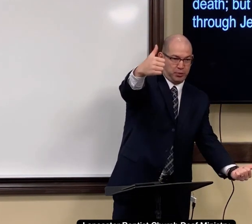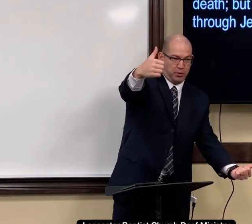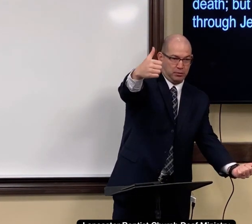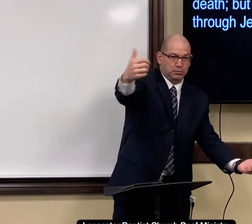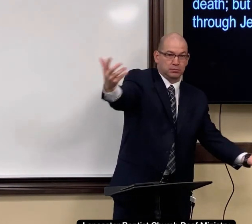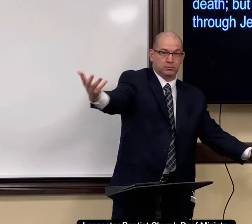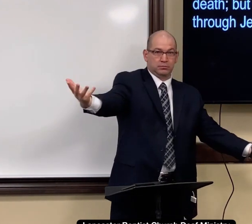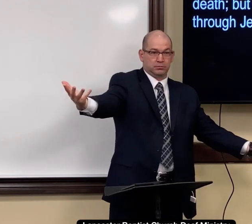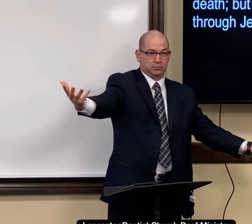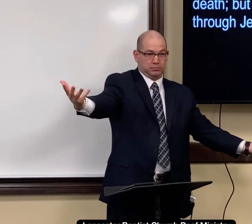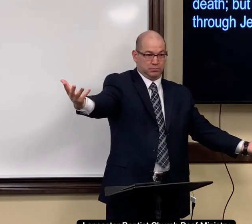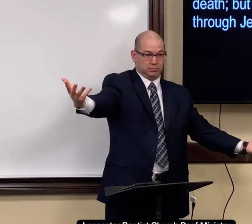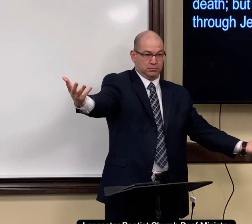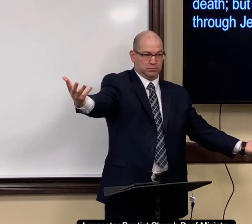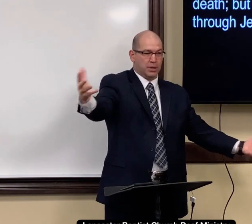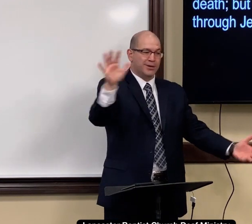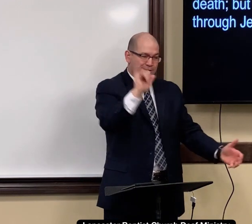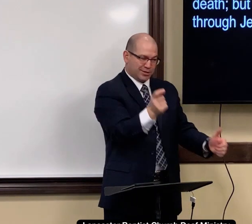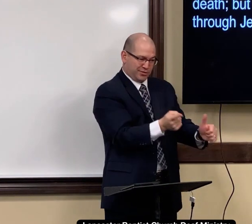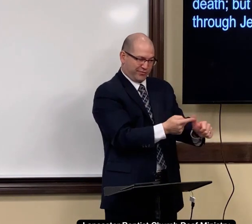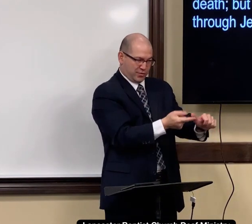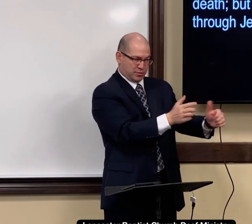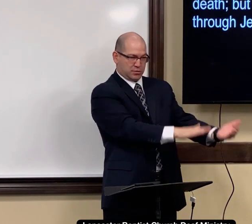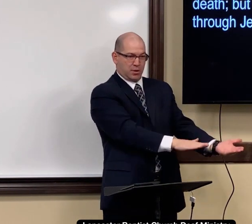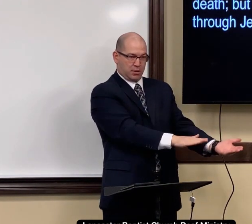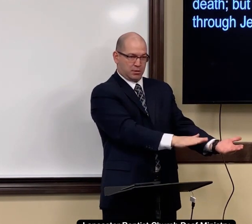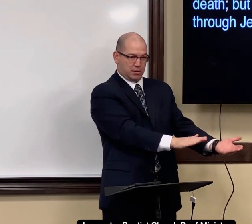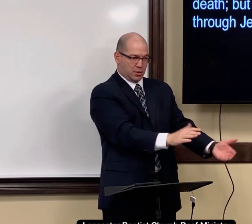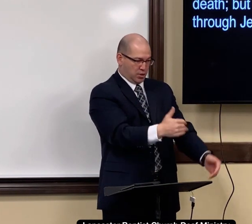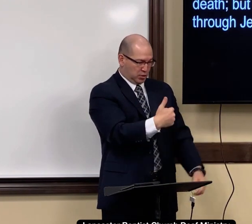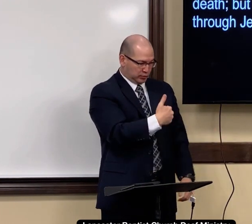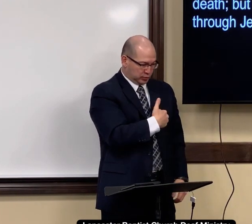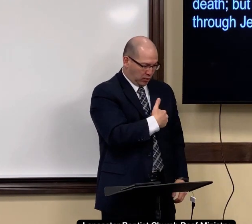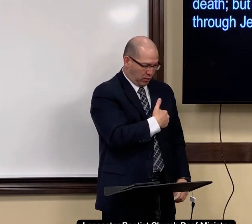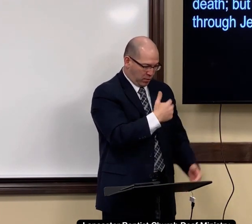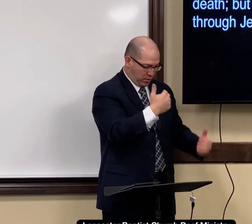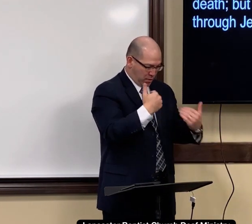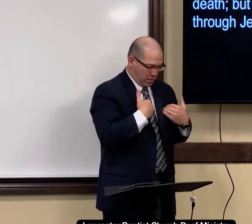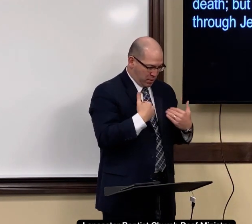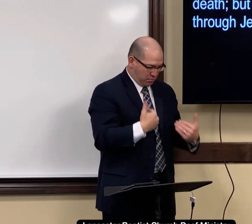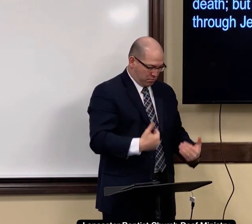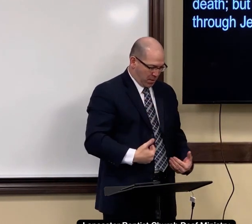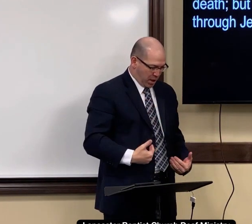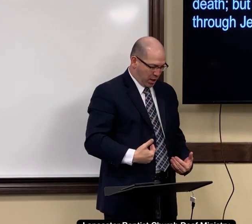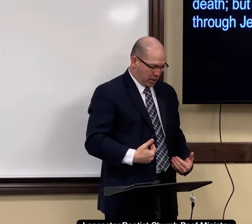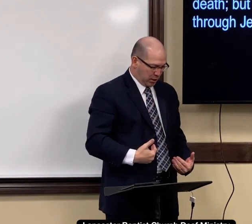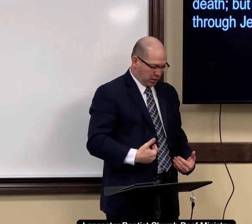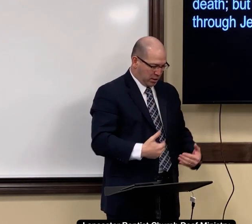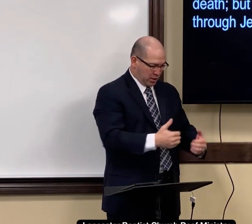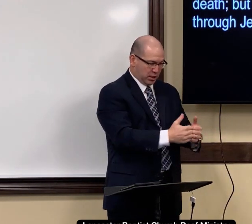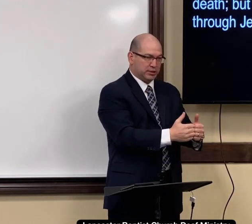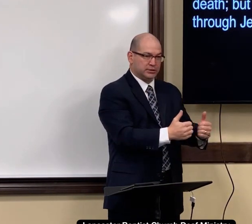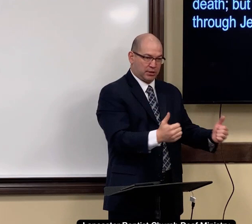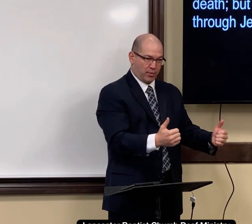Separated from the body. That is the first death. When the soul and the body separate.